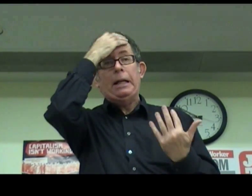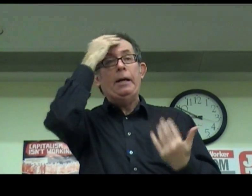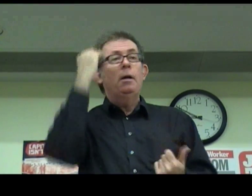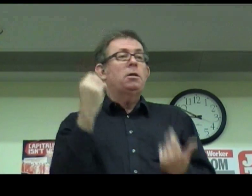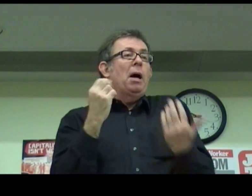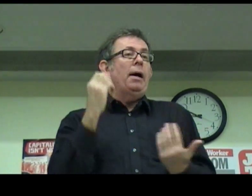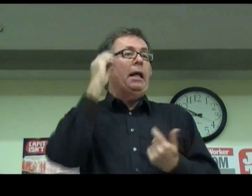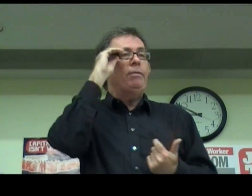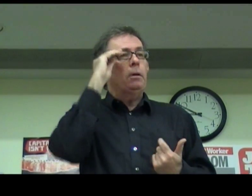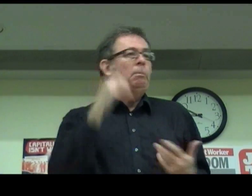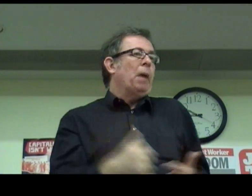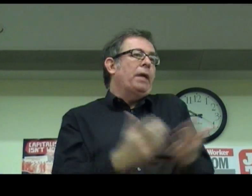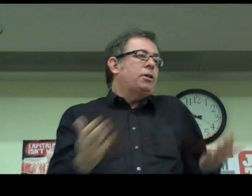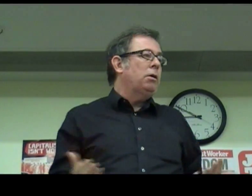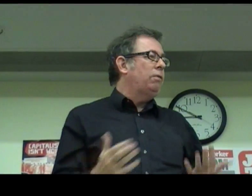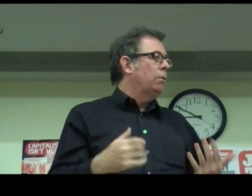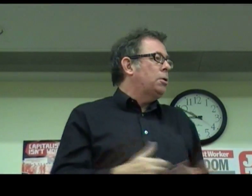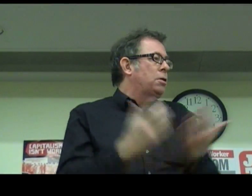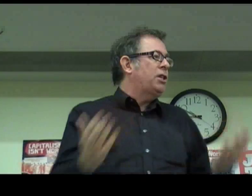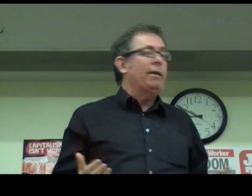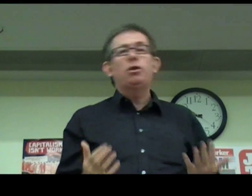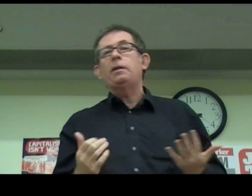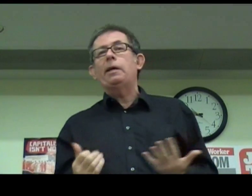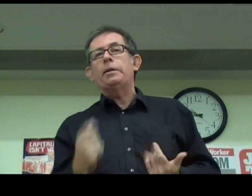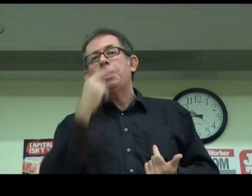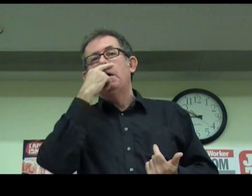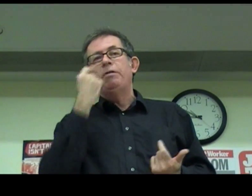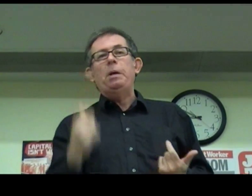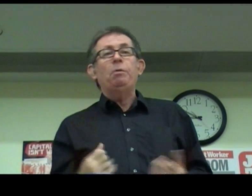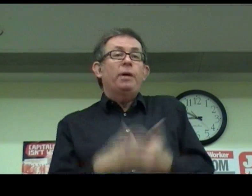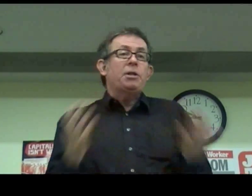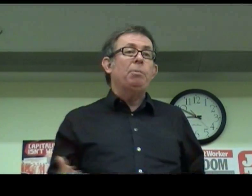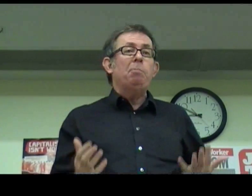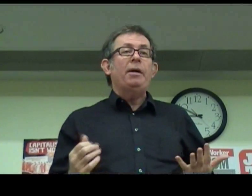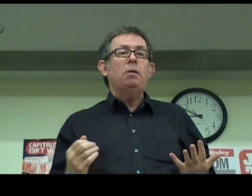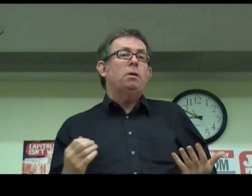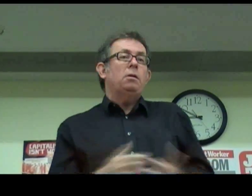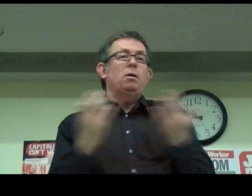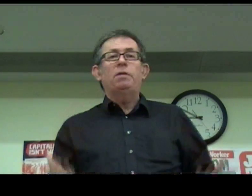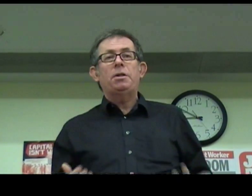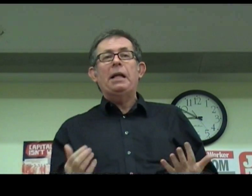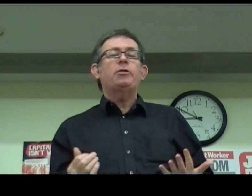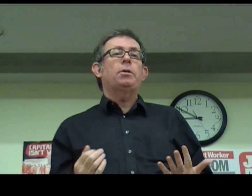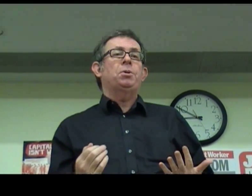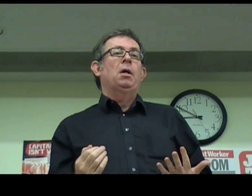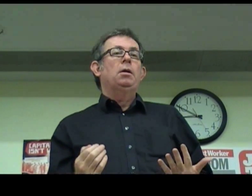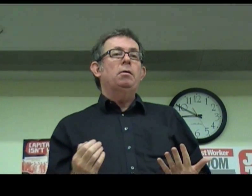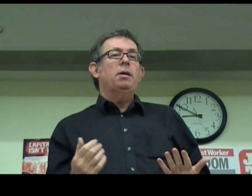to a high level. And that's going to involve all sorts of challenging things for people. For example, in my union, the university lecturers' union,